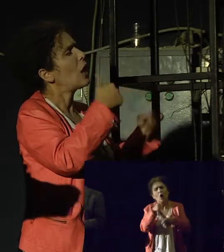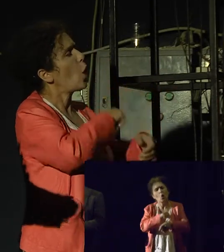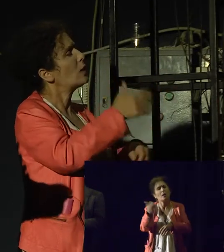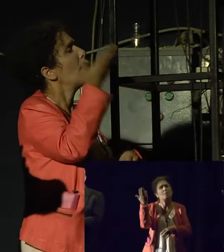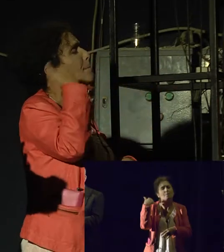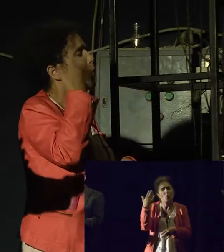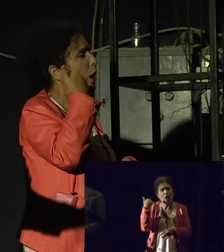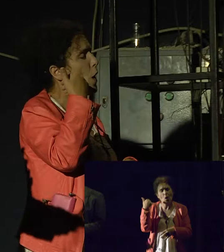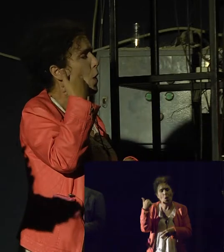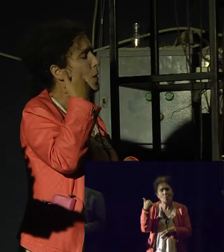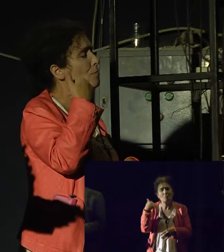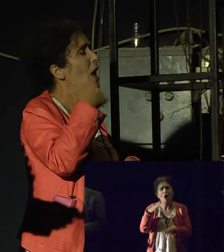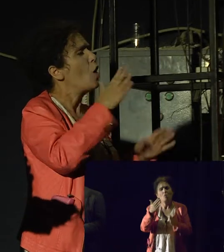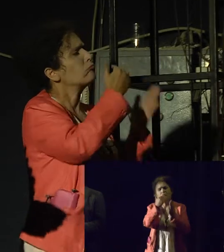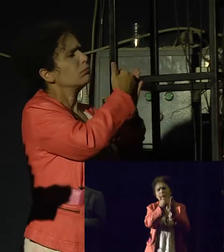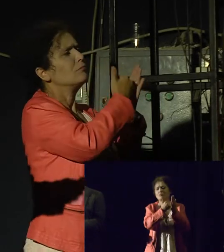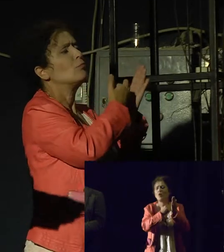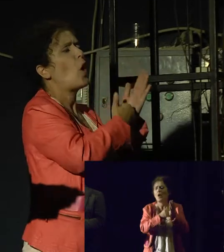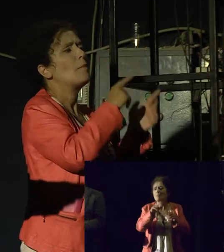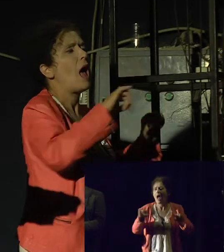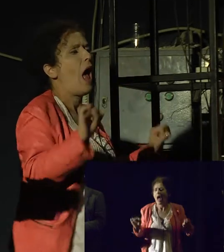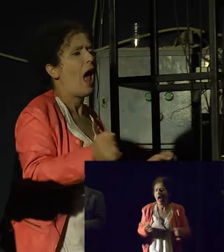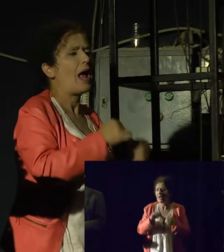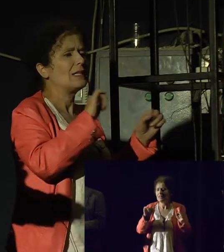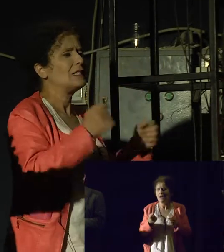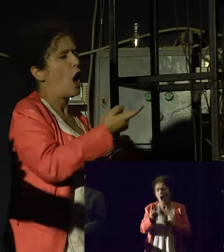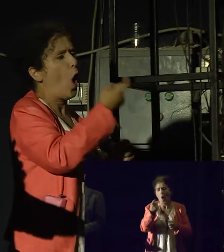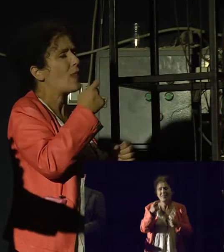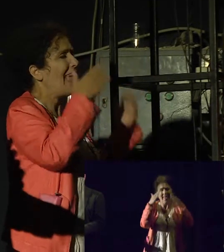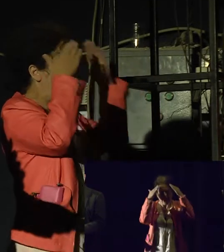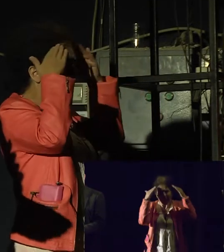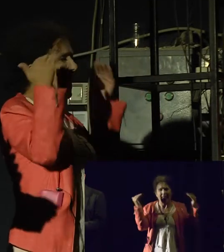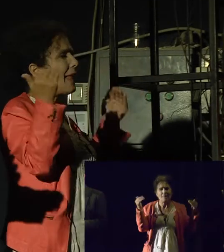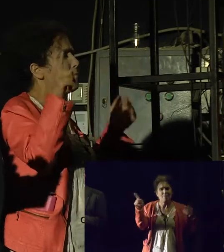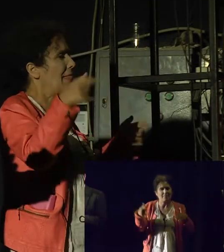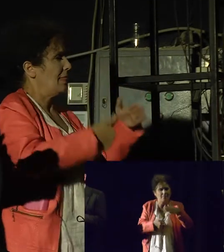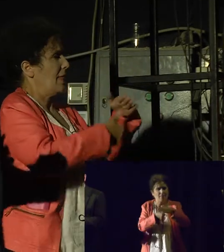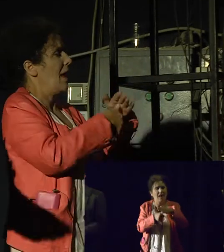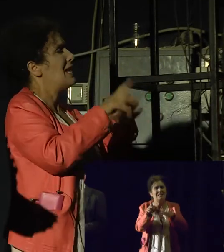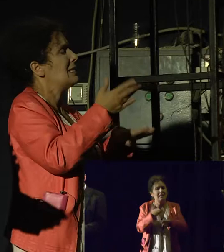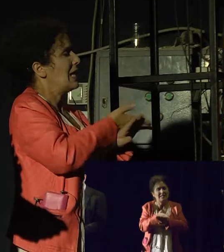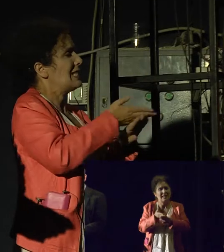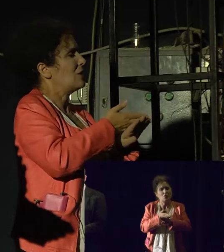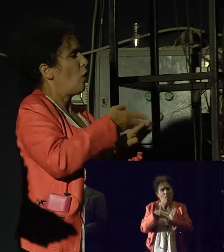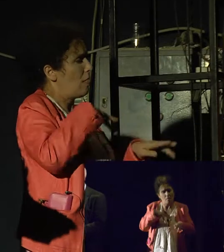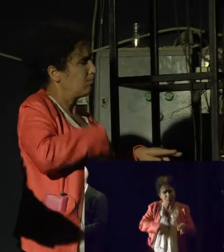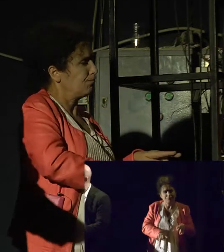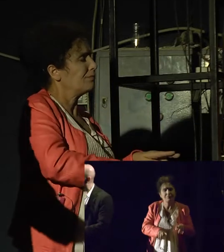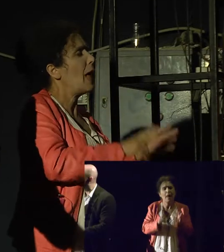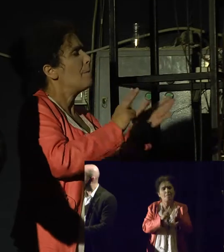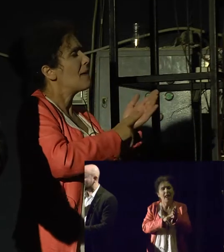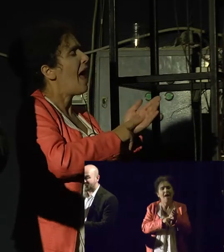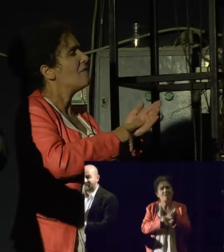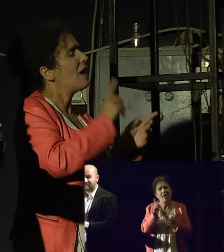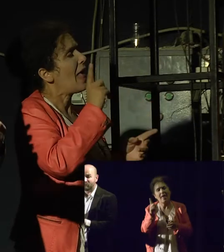Action, which brought about international recognition for sexual and reproductive health and reproductive rights, as well as the Beijing Platform of Action, which